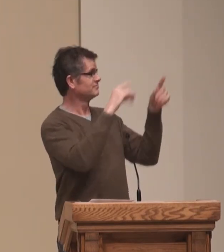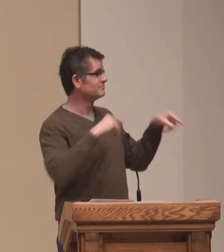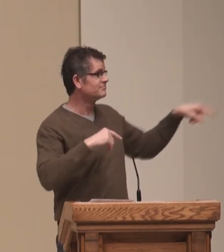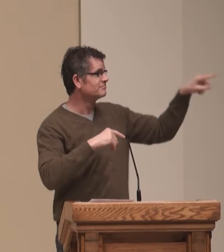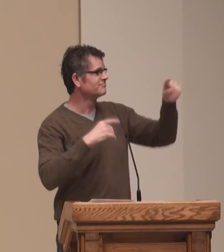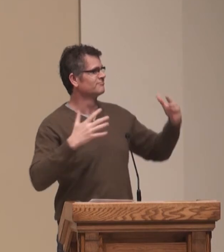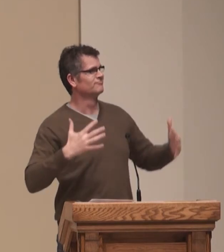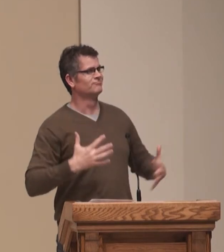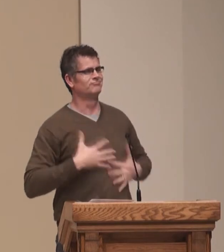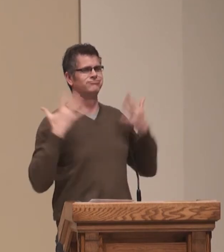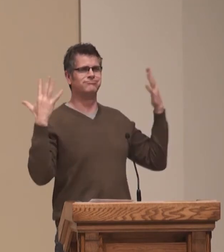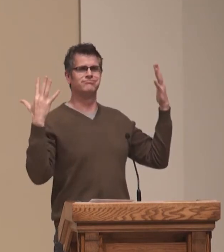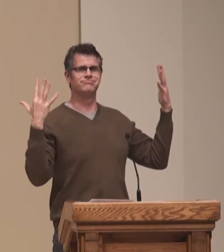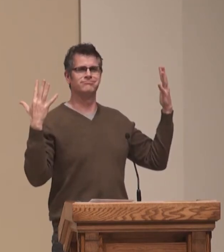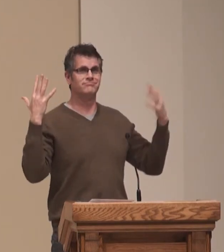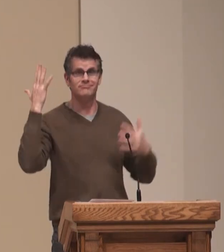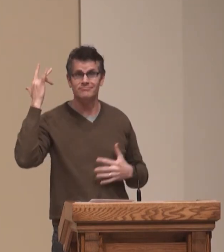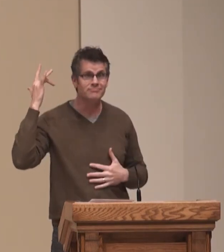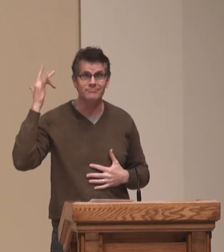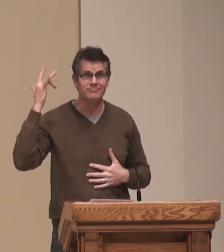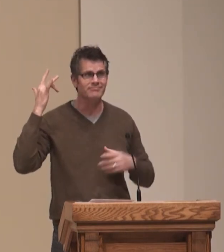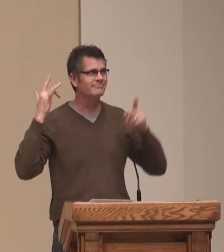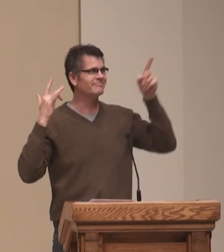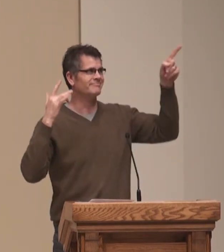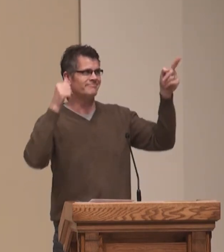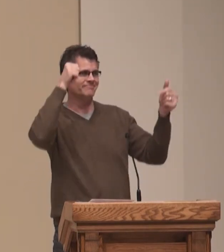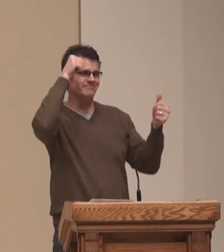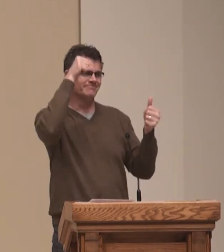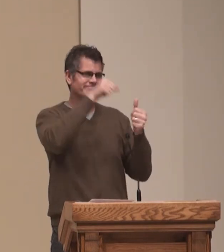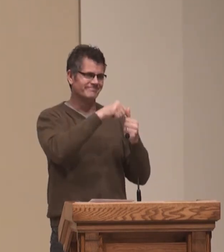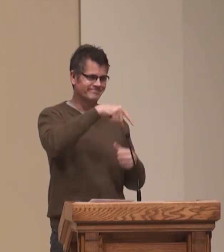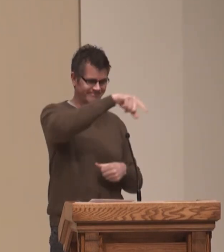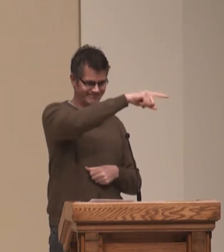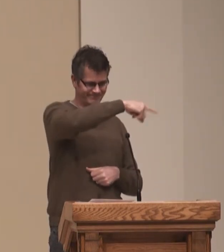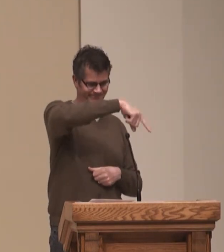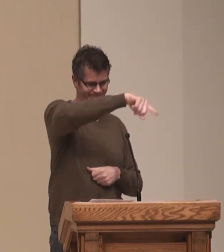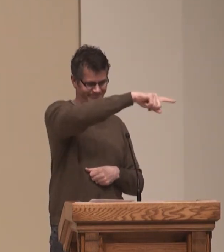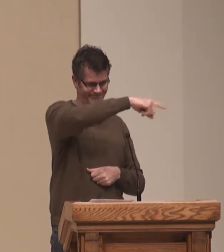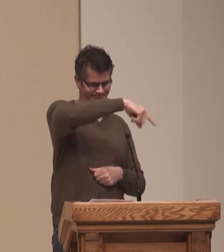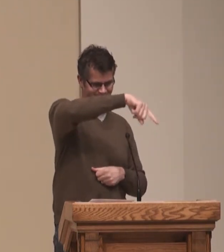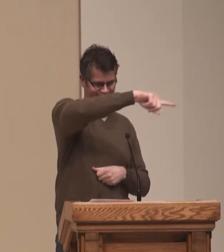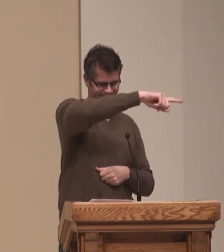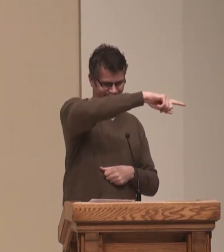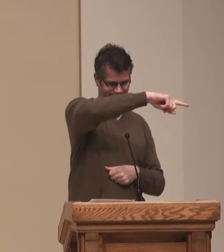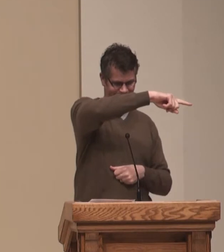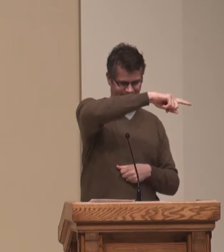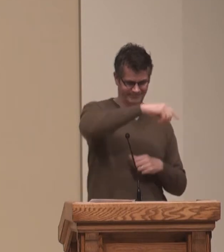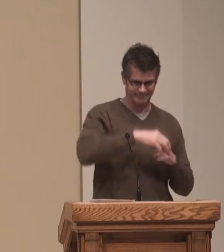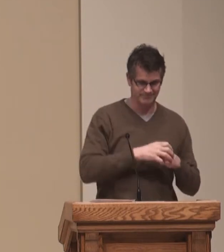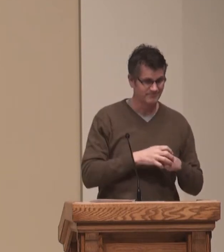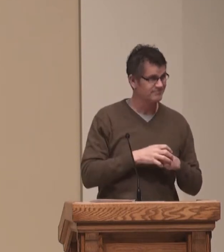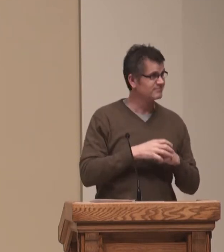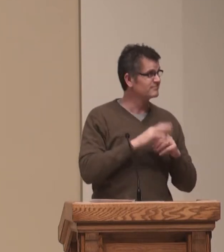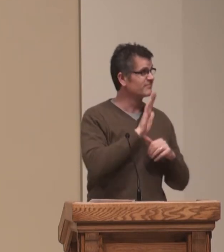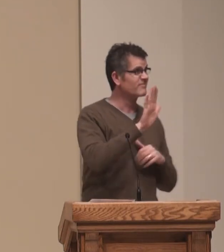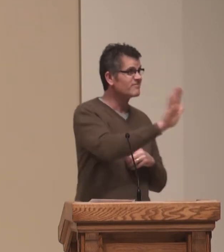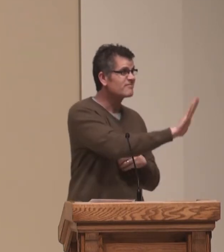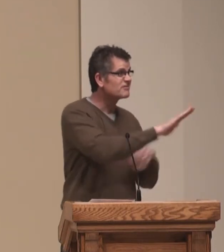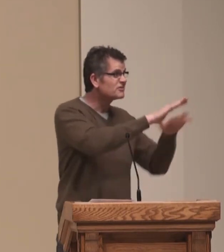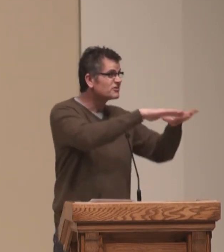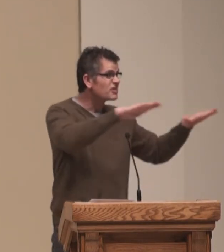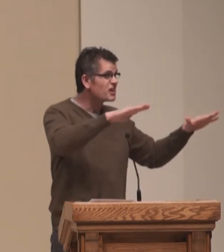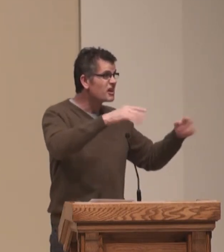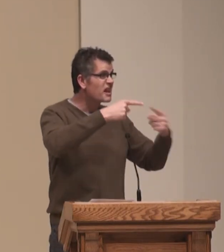Up Jerusalem, stand upon the heights. Look to the east and see your children.